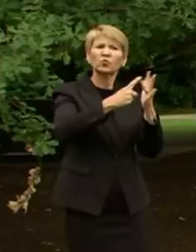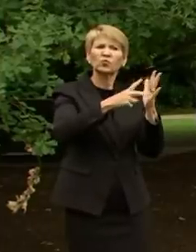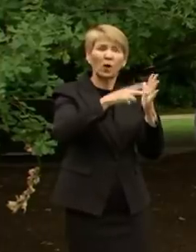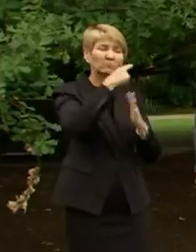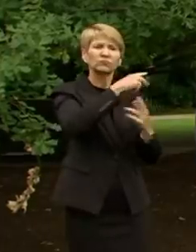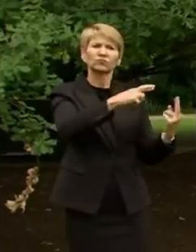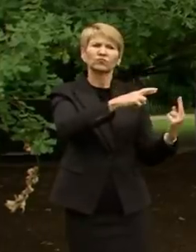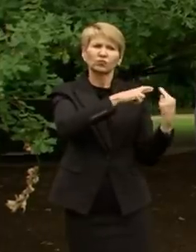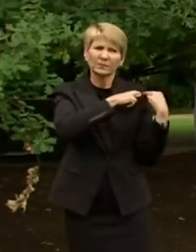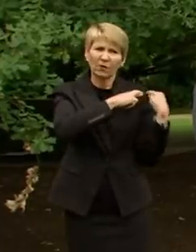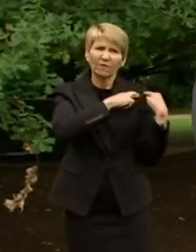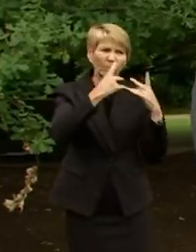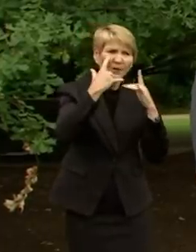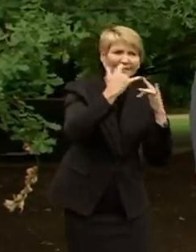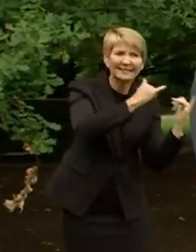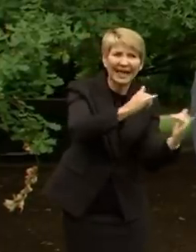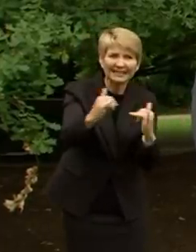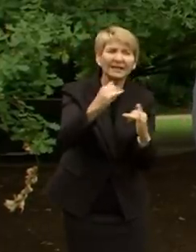many we've had test results from